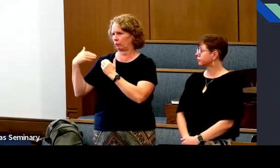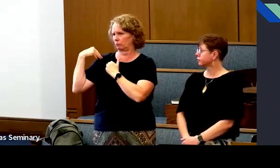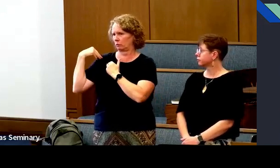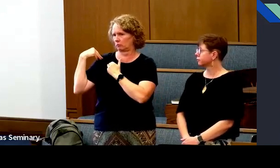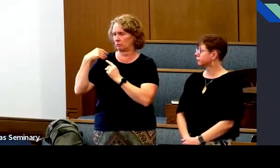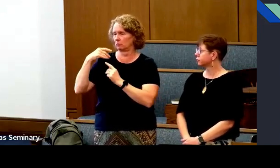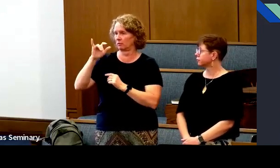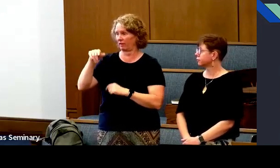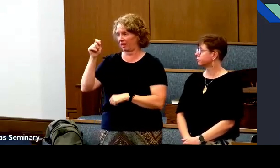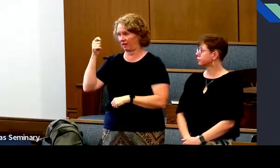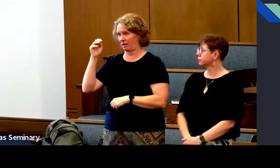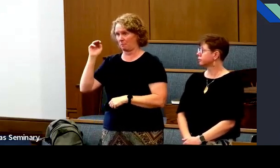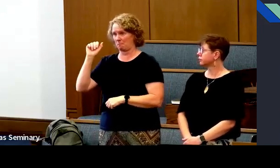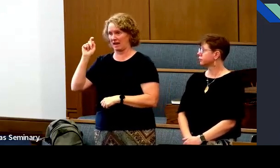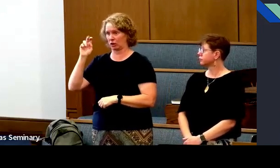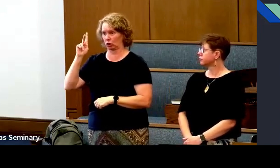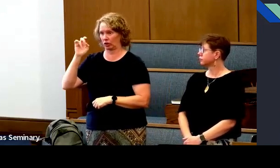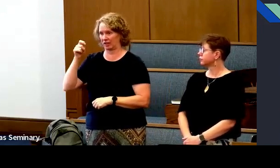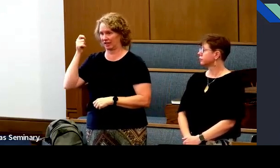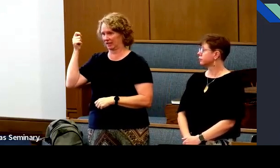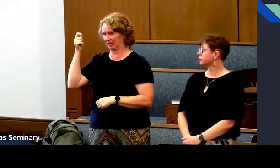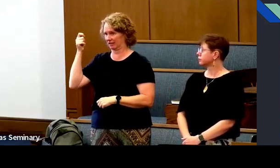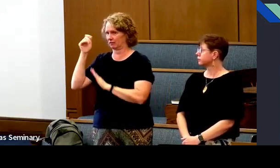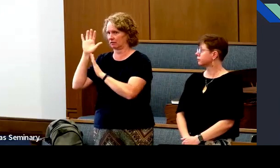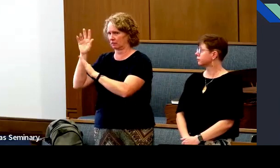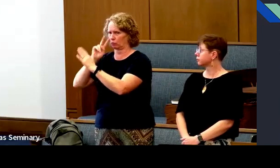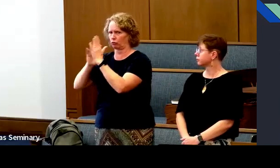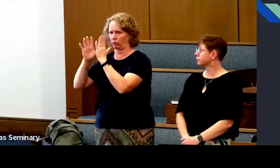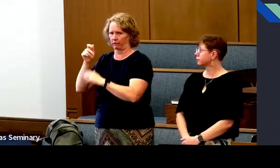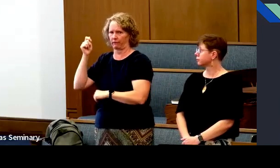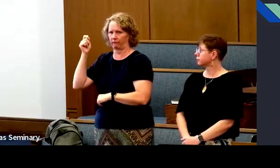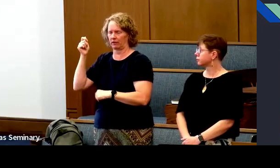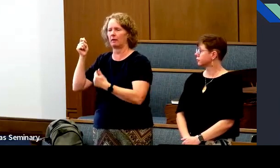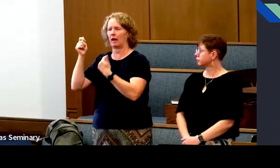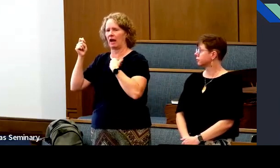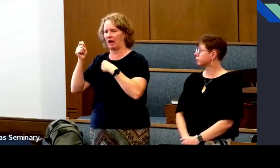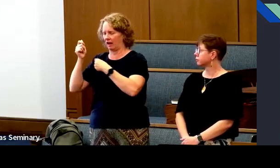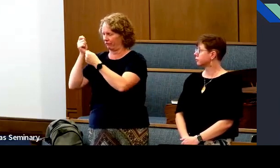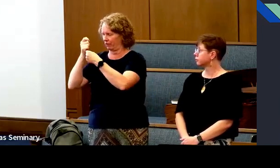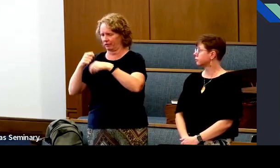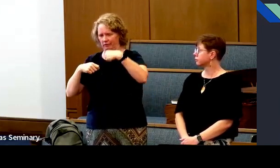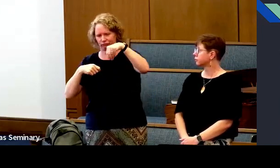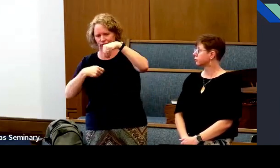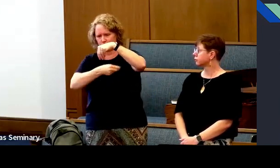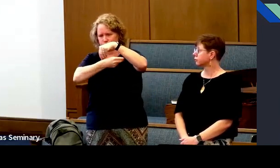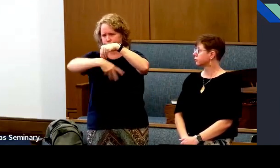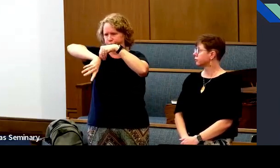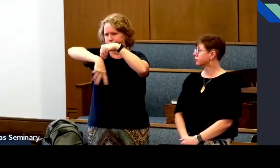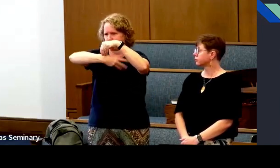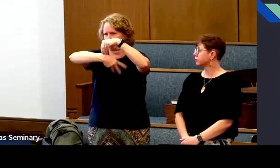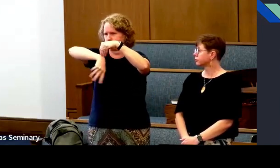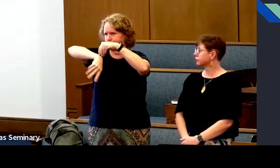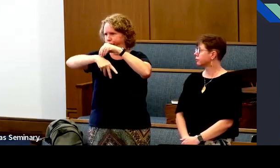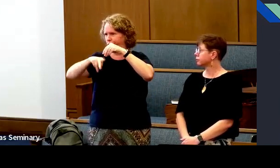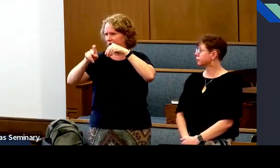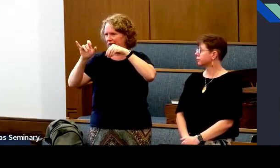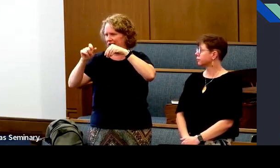those apostles that they have responsibilities of what they're for. The master key is held by the prophet.